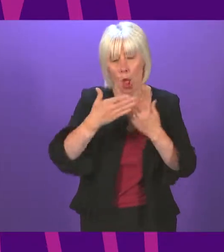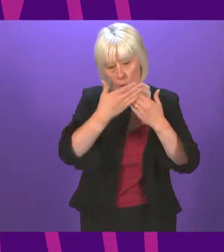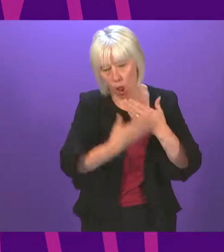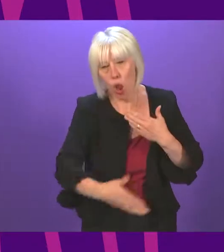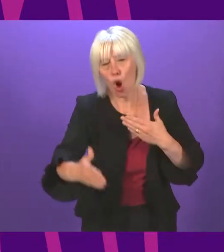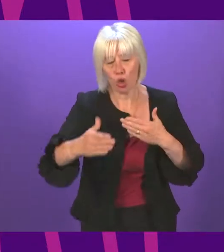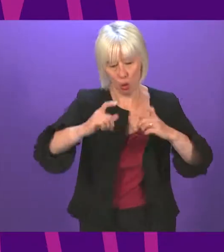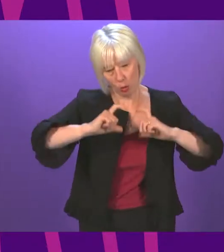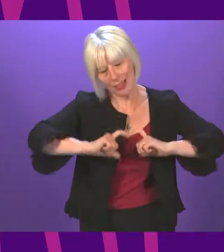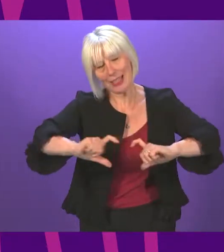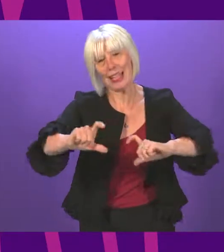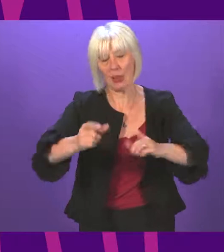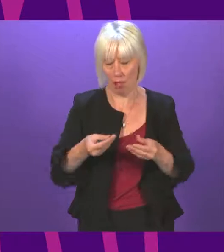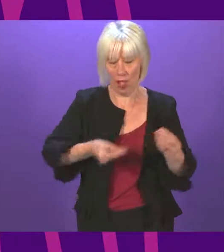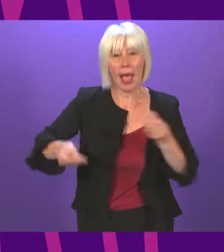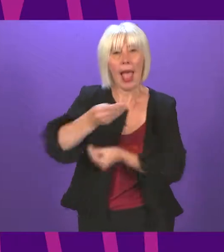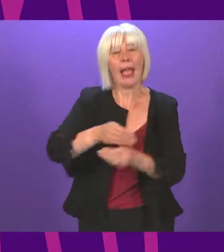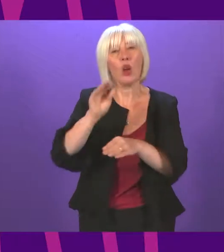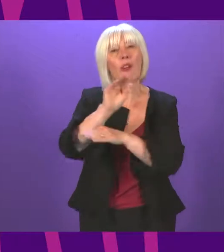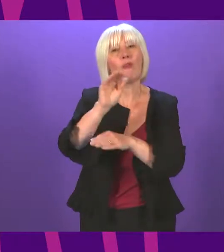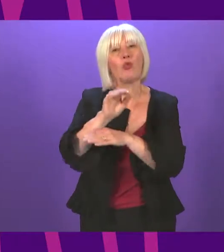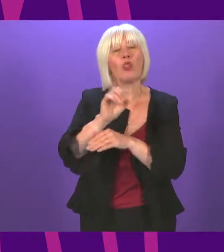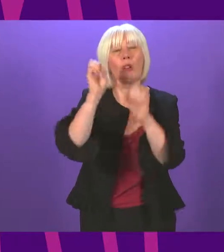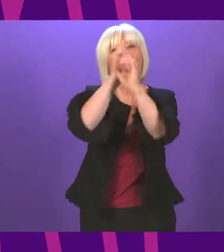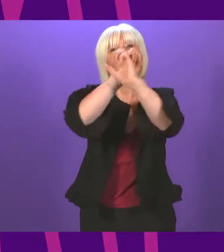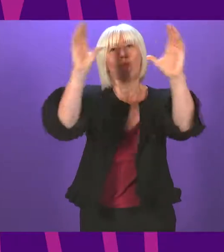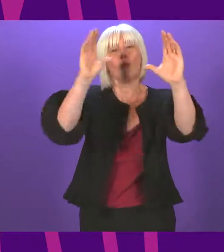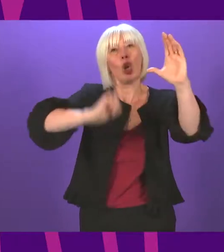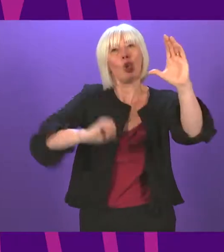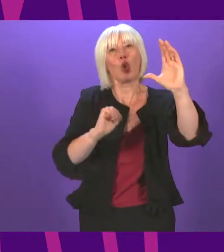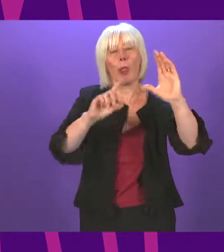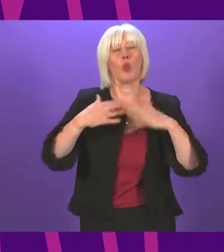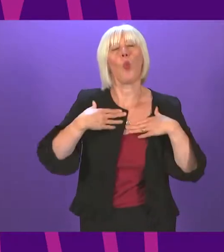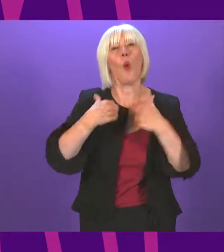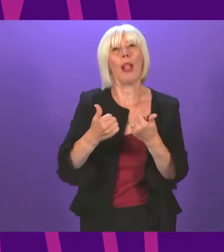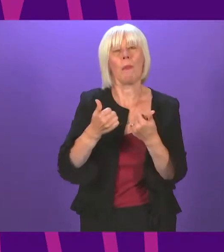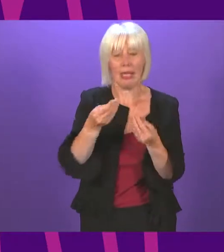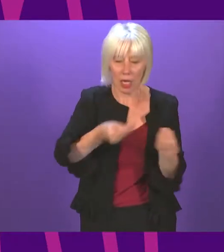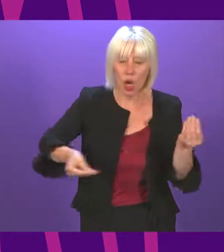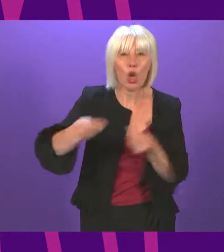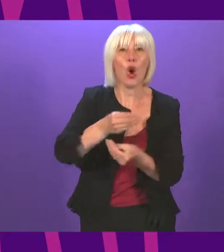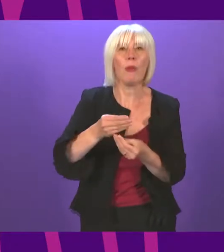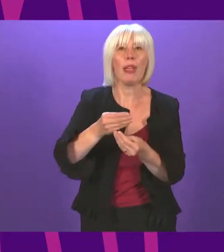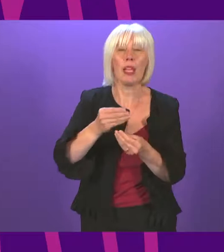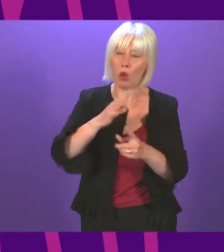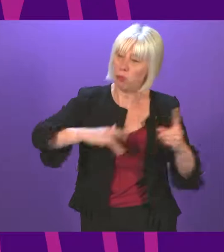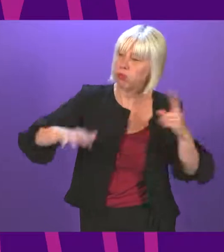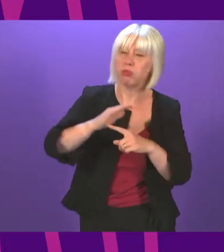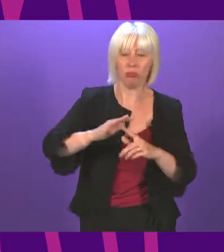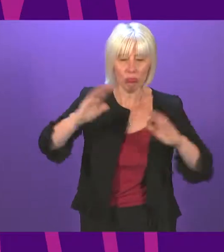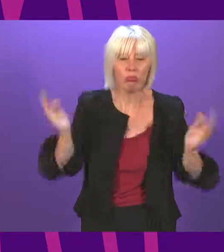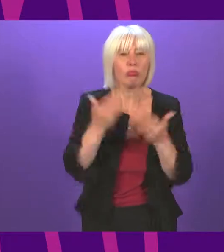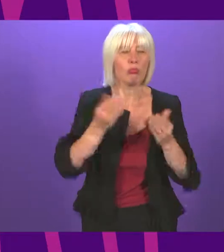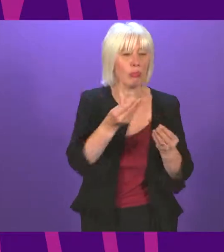economic future. Our vision for Scotland is to create a wellbeing economy, a society that is thriving across economic,